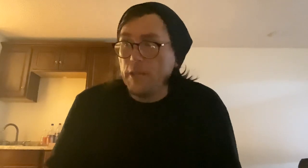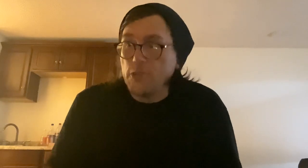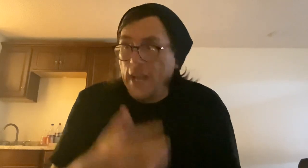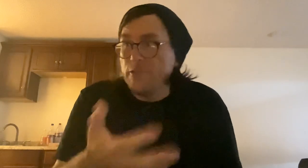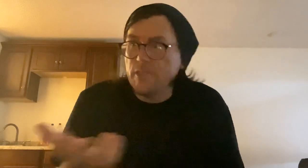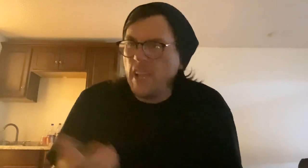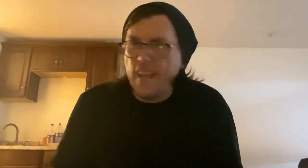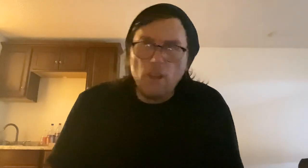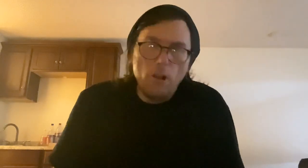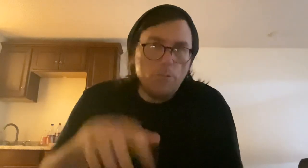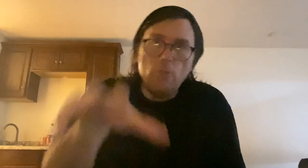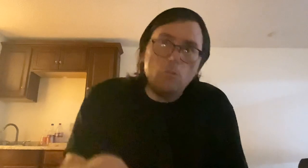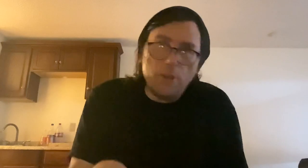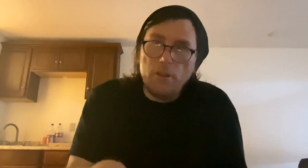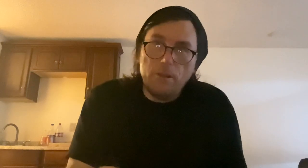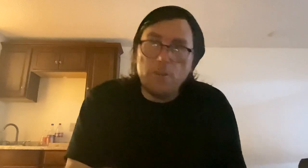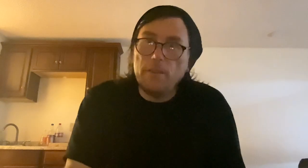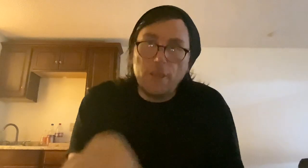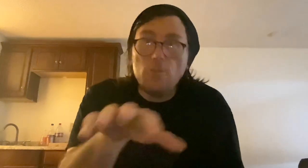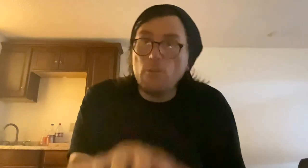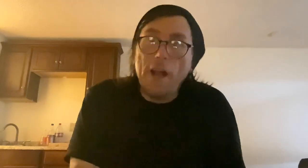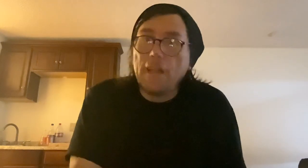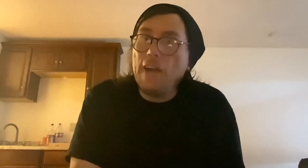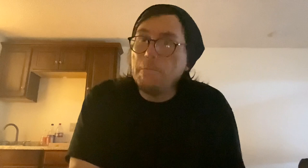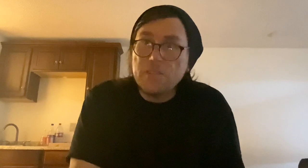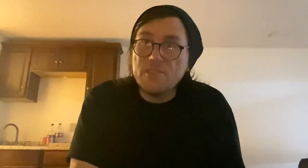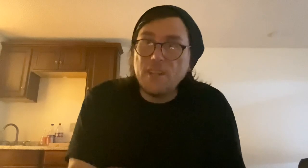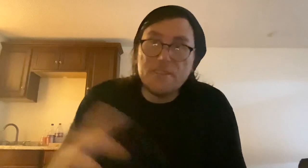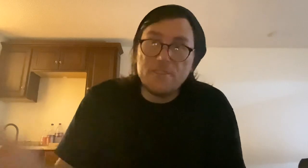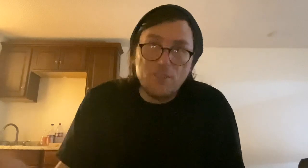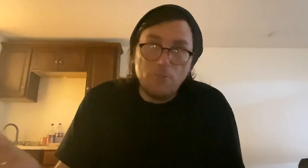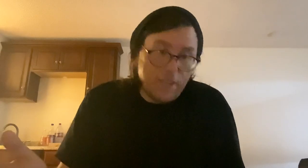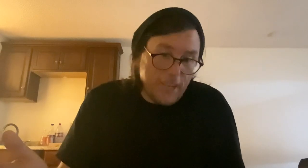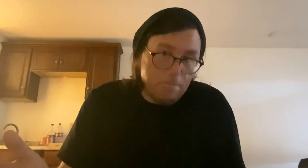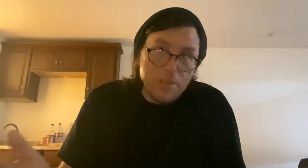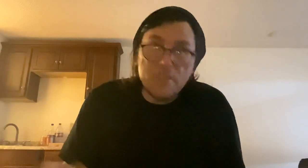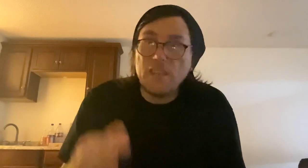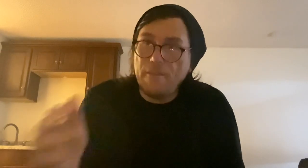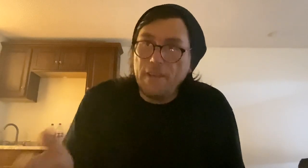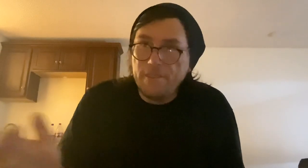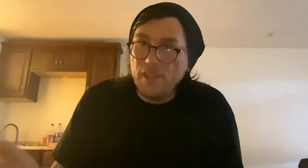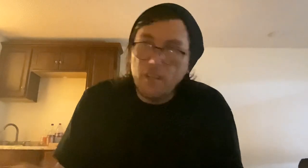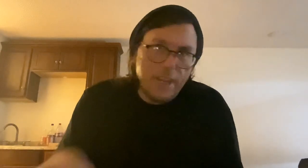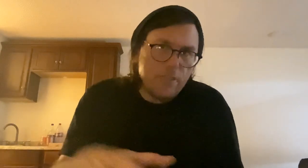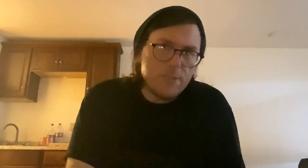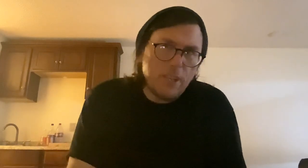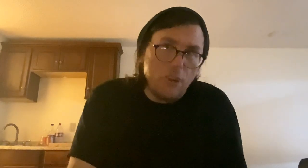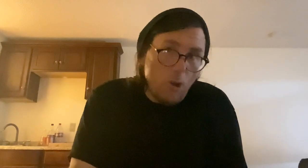change and say, oh, no, you know, if you live here, you have to have a business license to do any kind of business, even if it's online. Others say no.